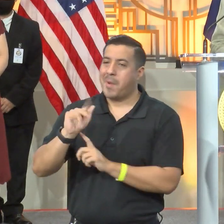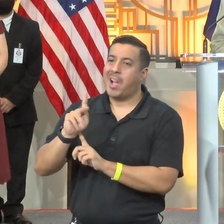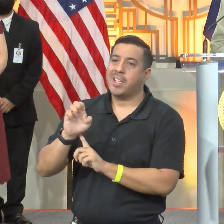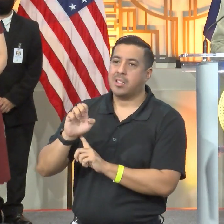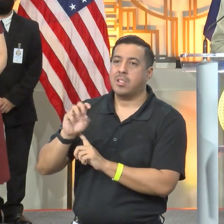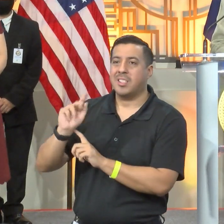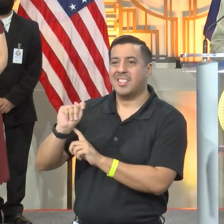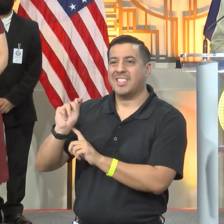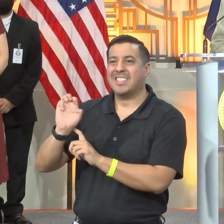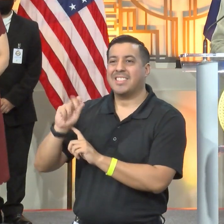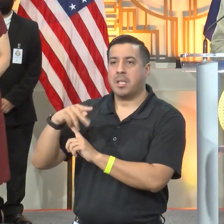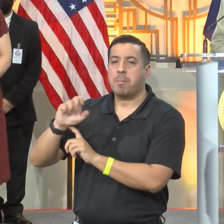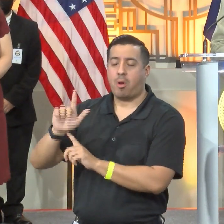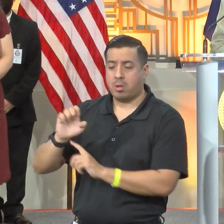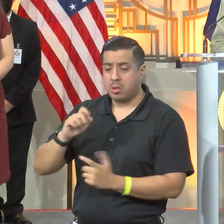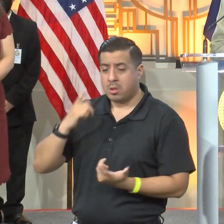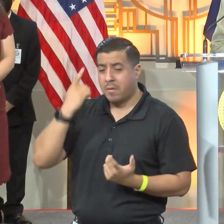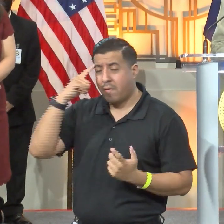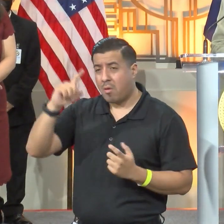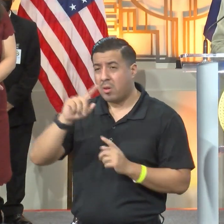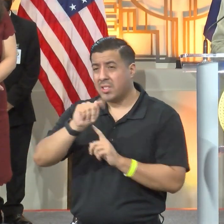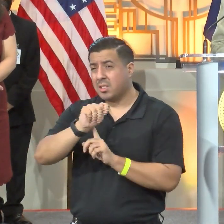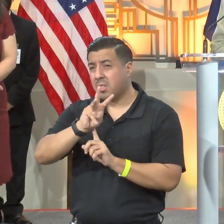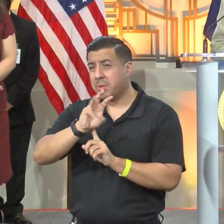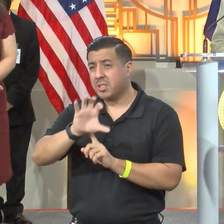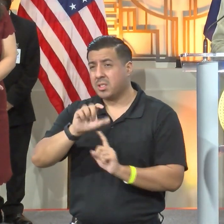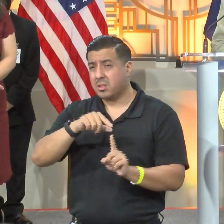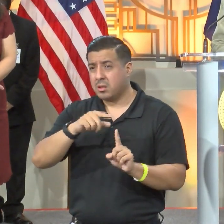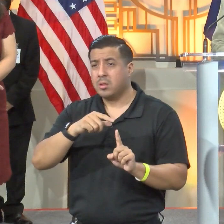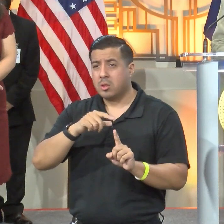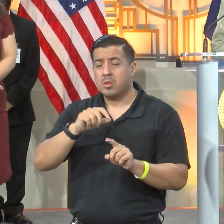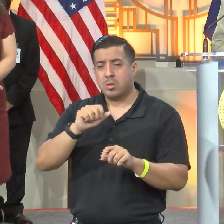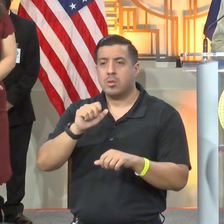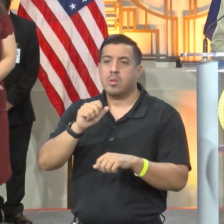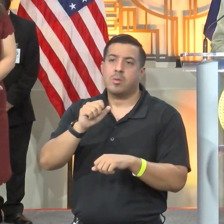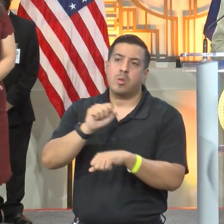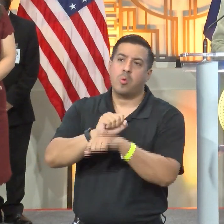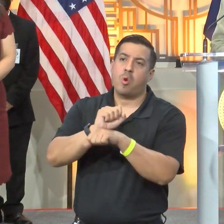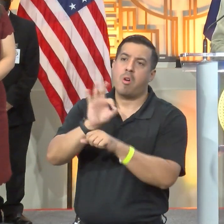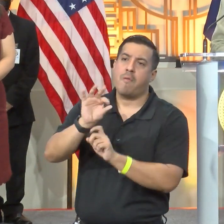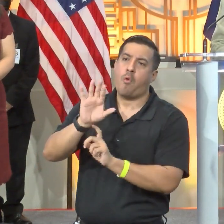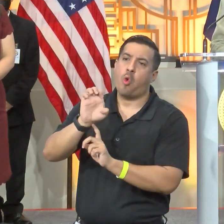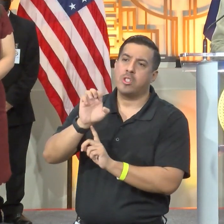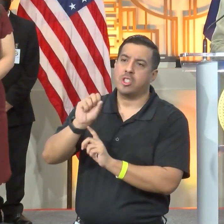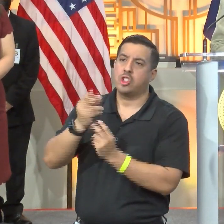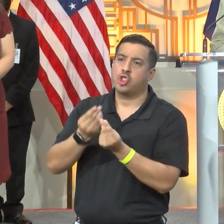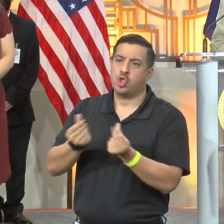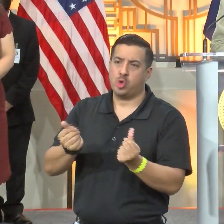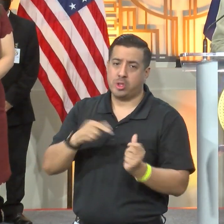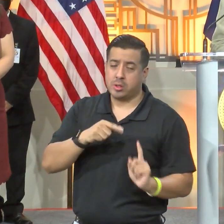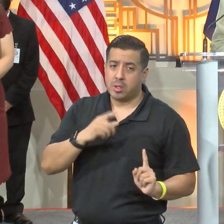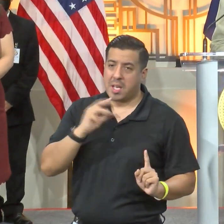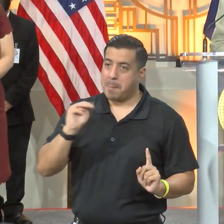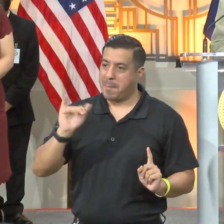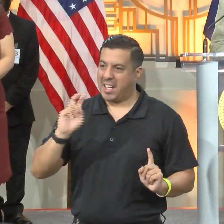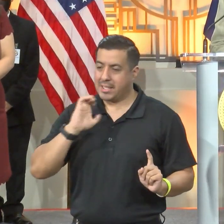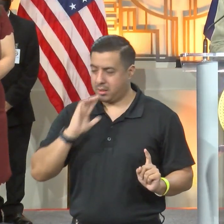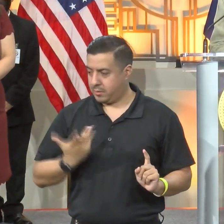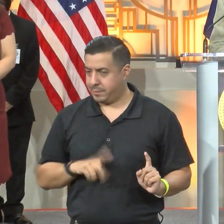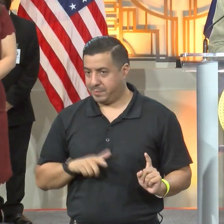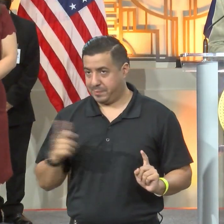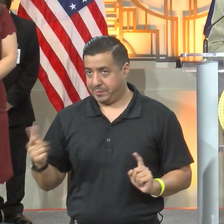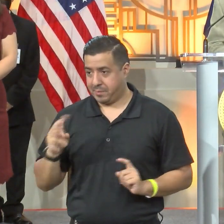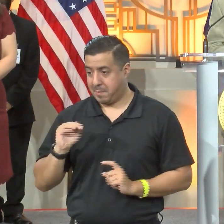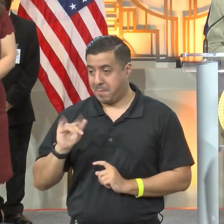the Workforce Solutions. And Mike is here supporting us and joining us virtually. Mike, let's turn to you. Mike